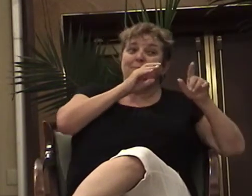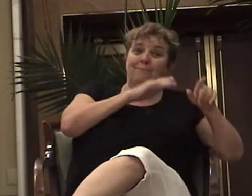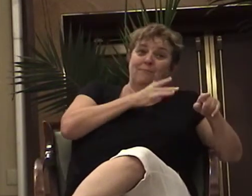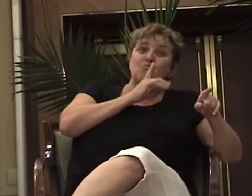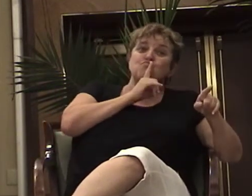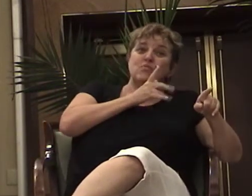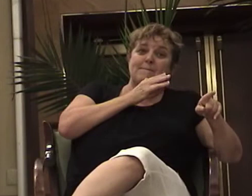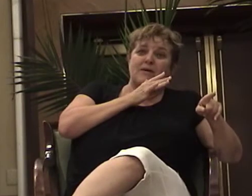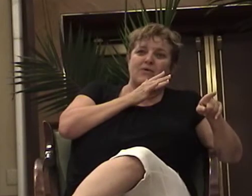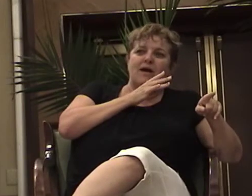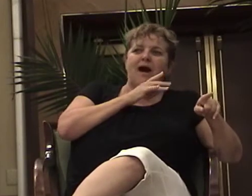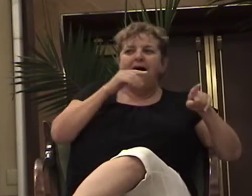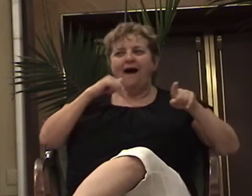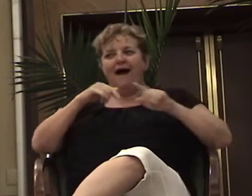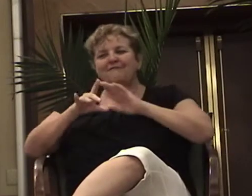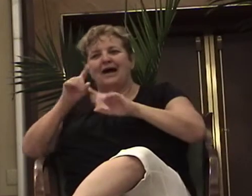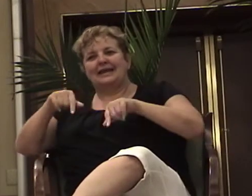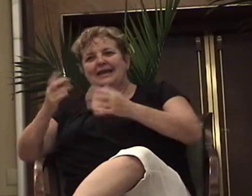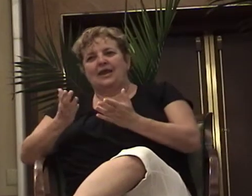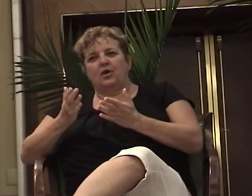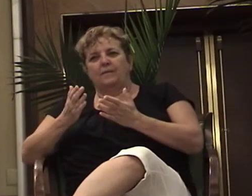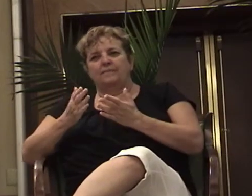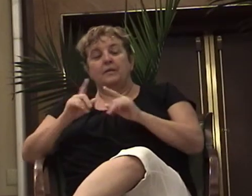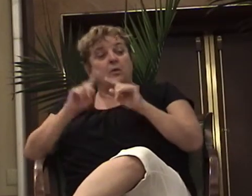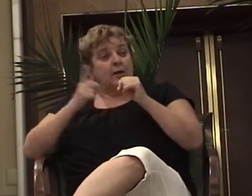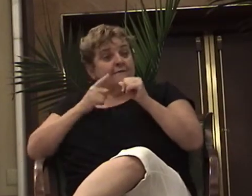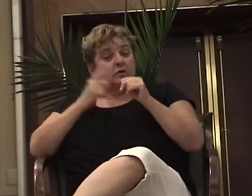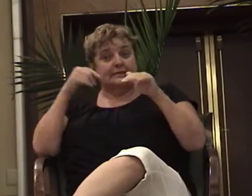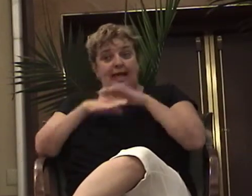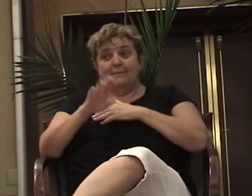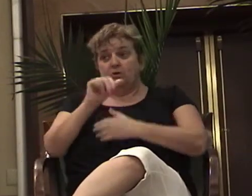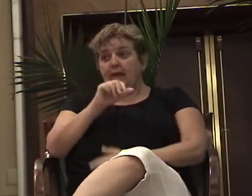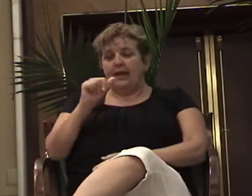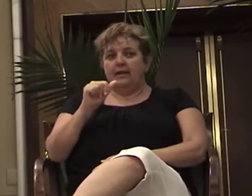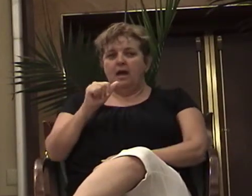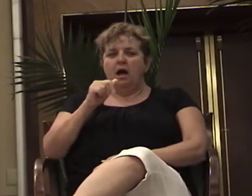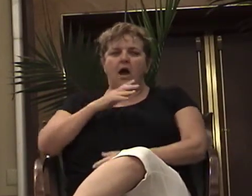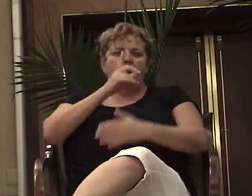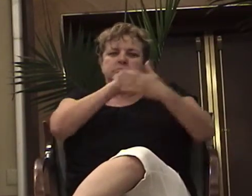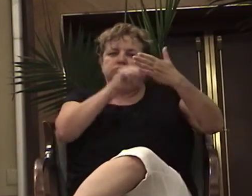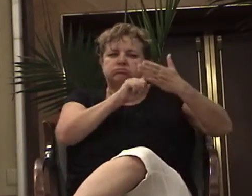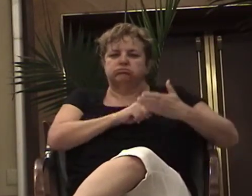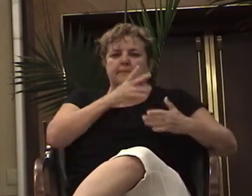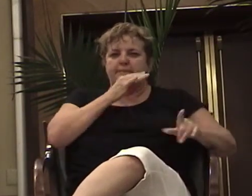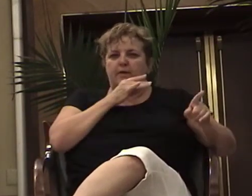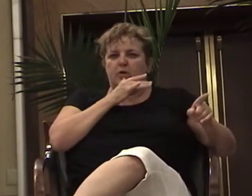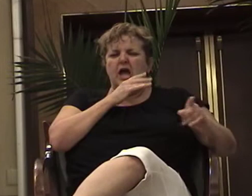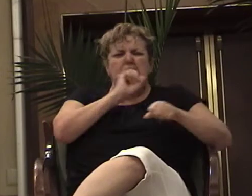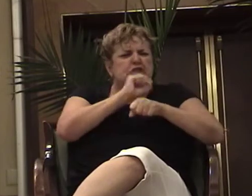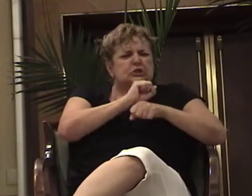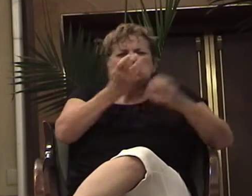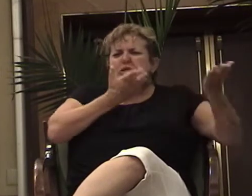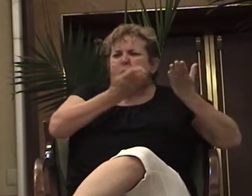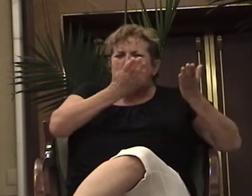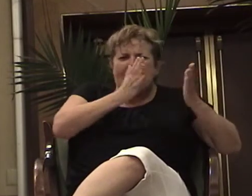And so I bad-mouthed my mother. My mother worked as a waitress and she sent my brother and sister and myself to private schools.